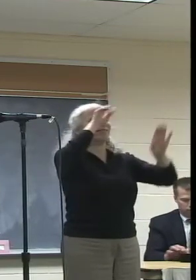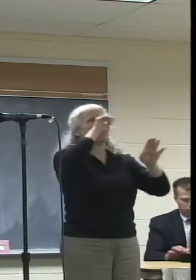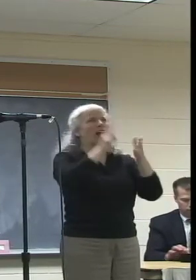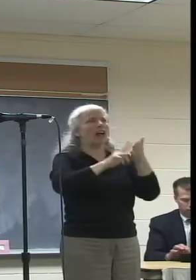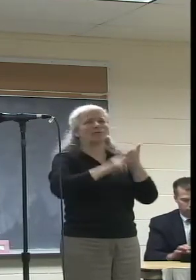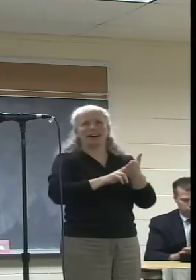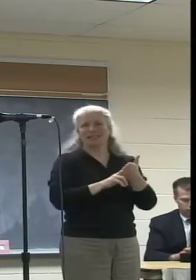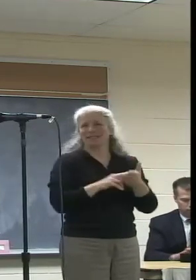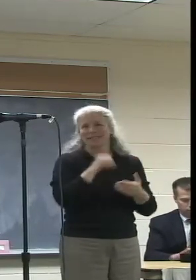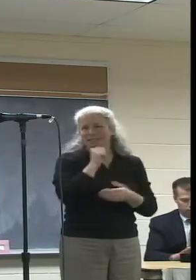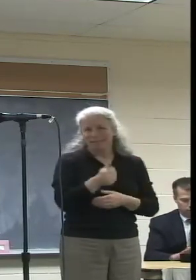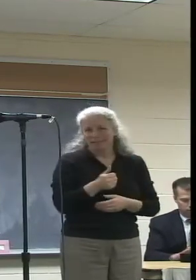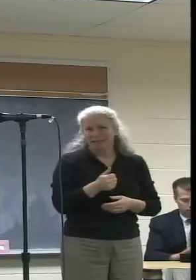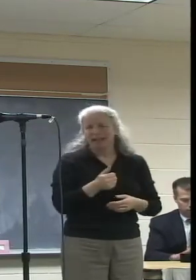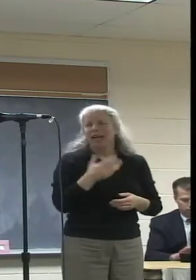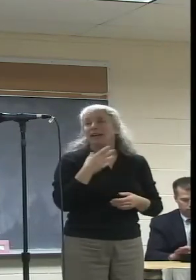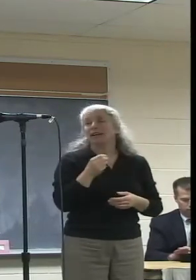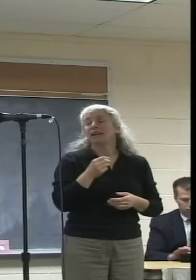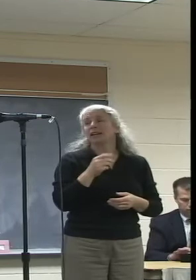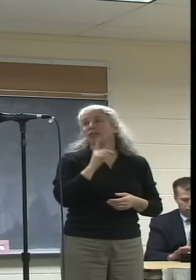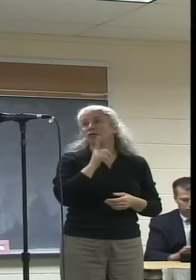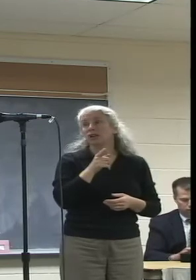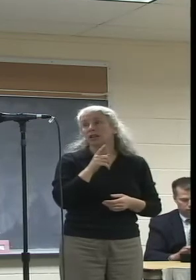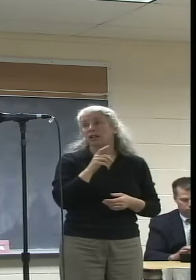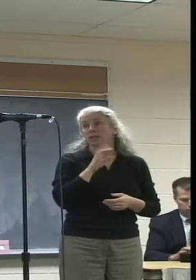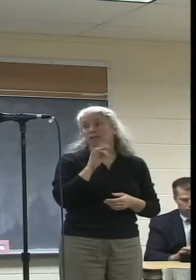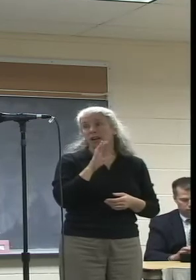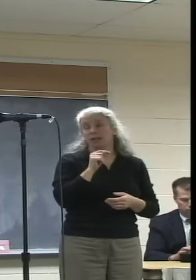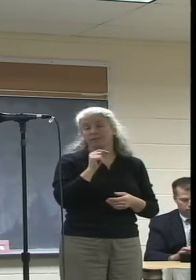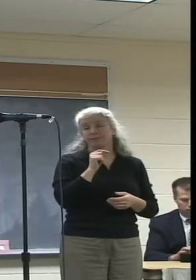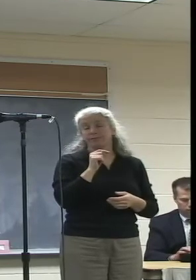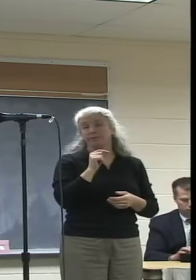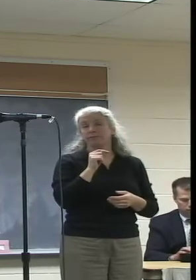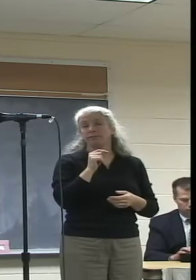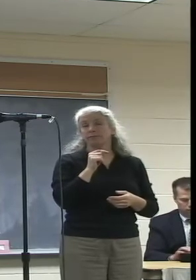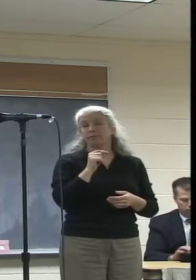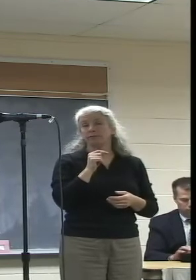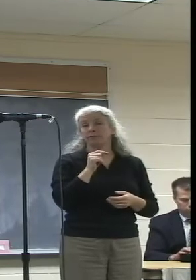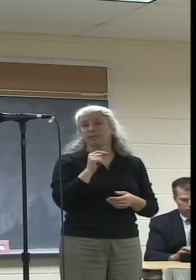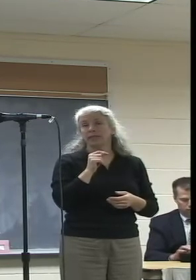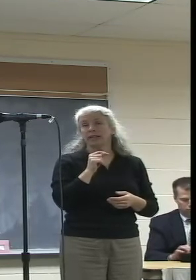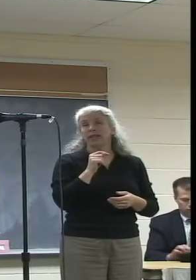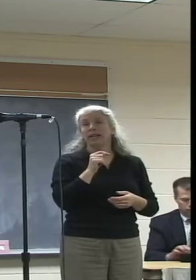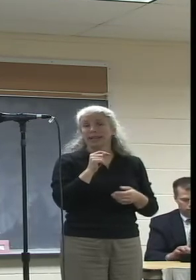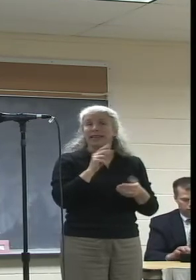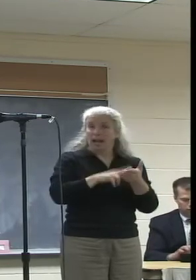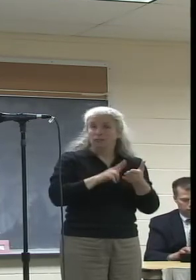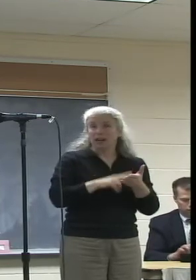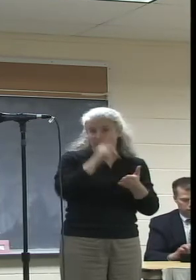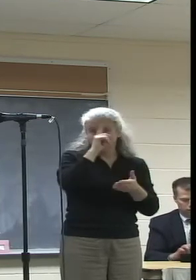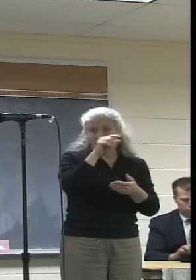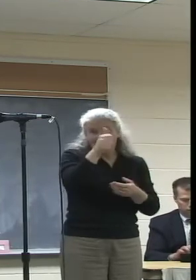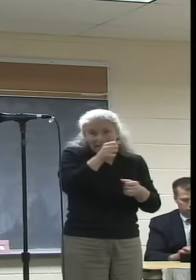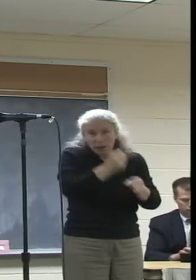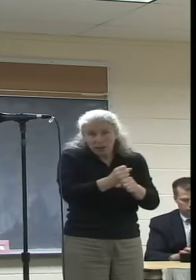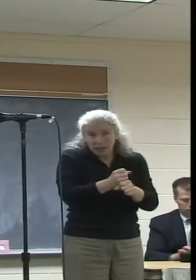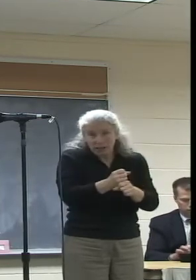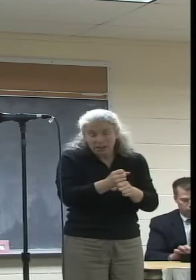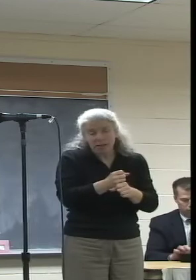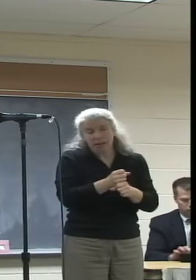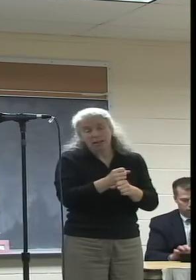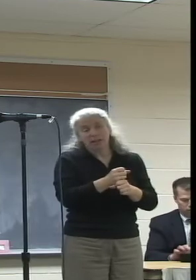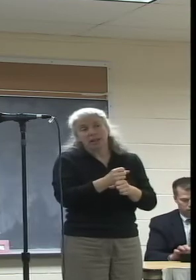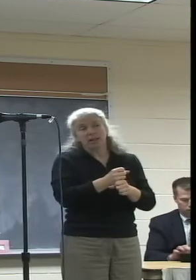So, and the fact is, is that the other fact is, it's a 10-year contract. And